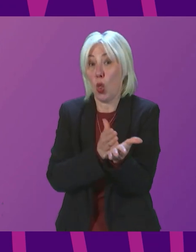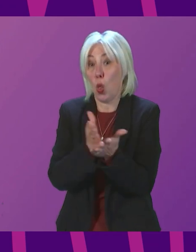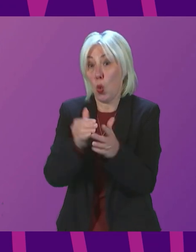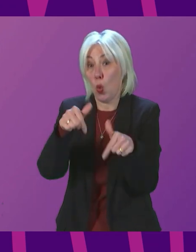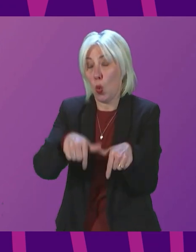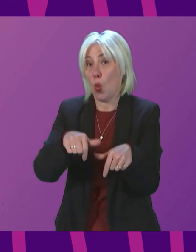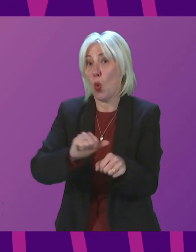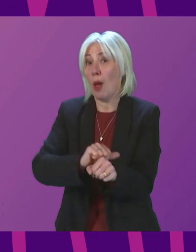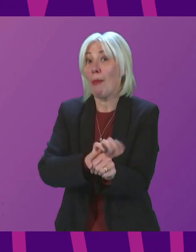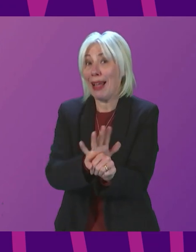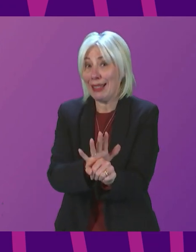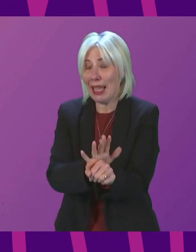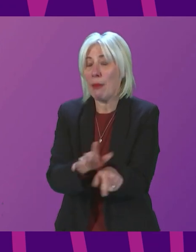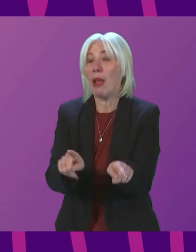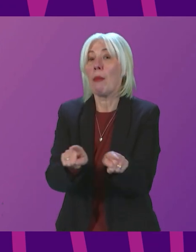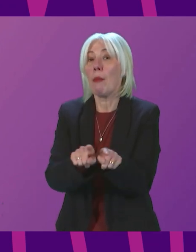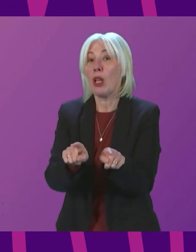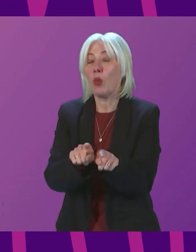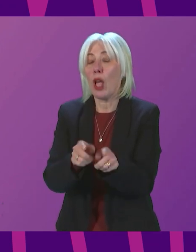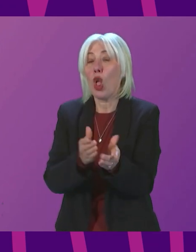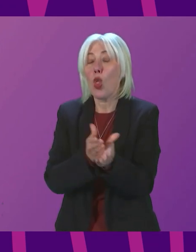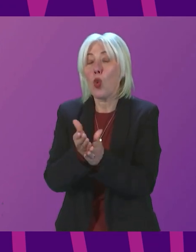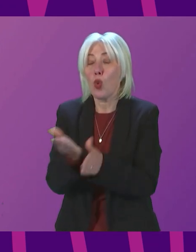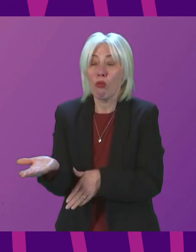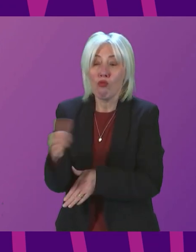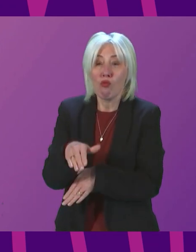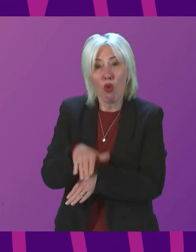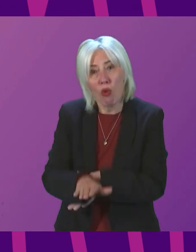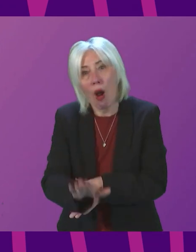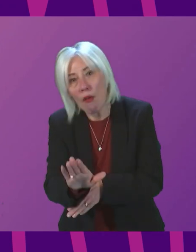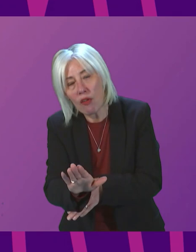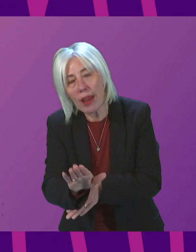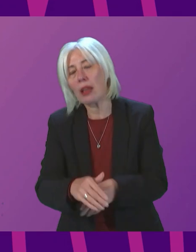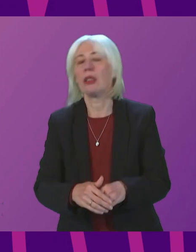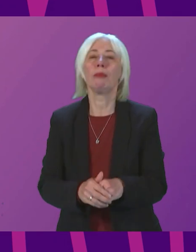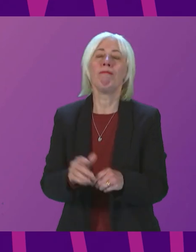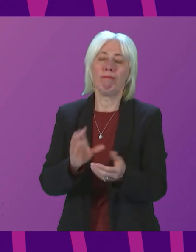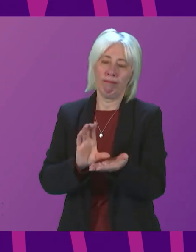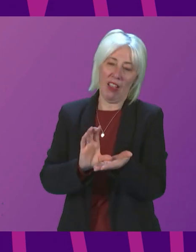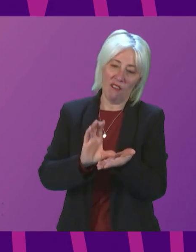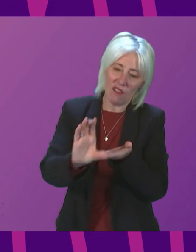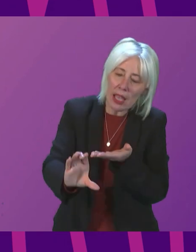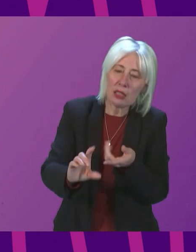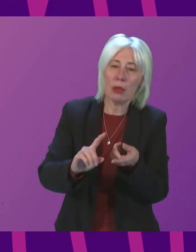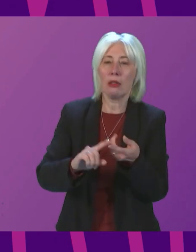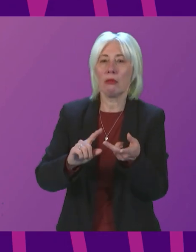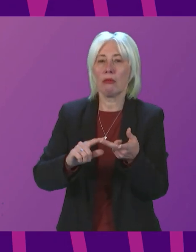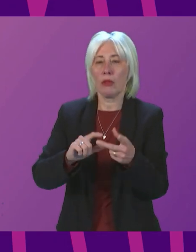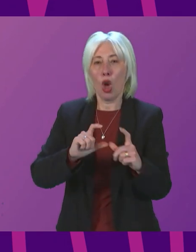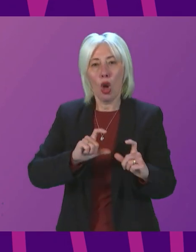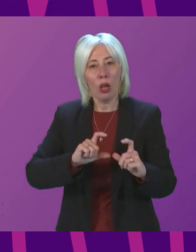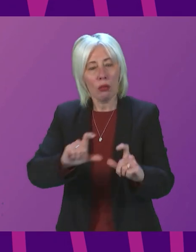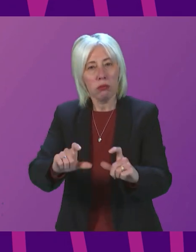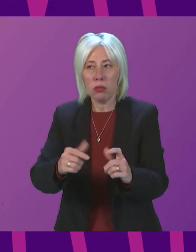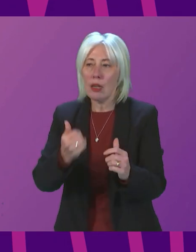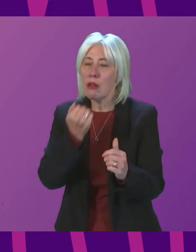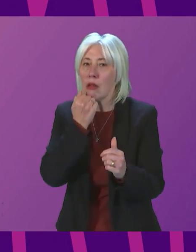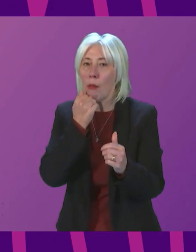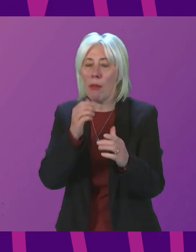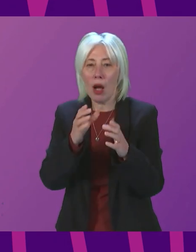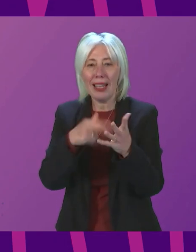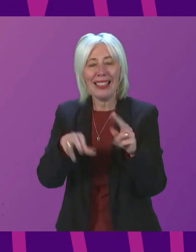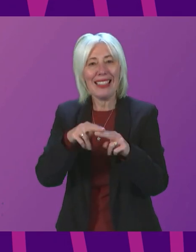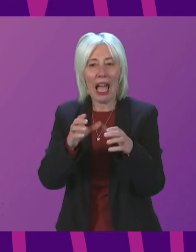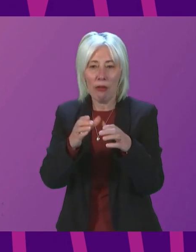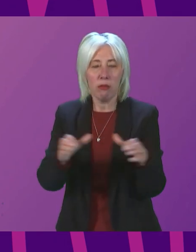pandemic, but also into recovery. That is about investment. It is about continuing to increase the number of staff working